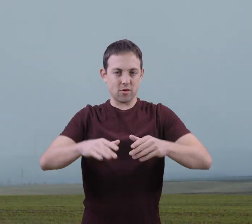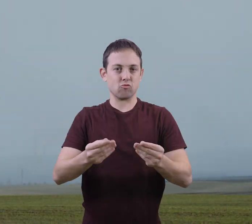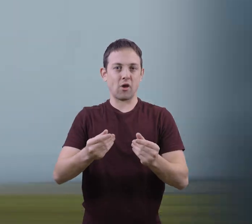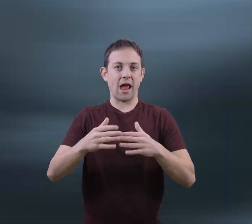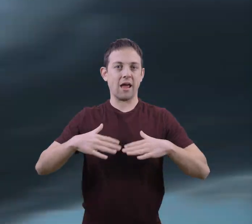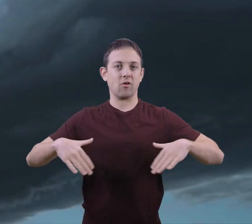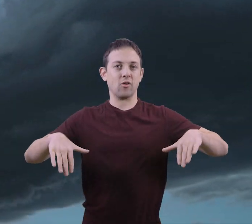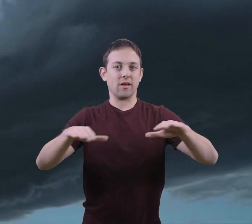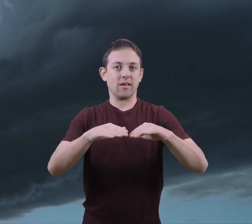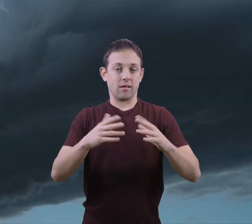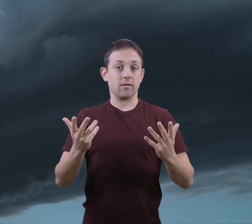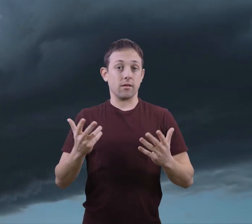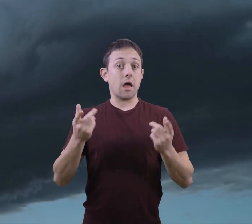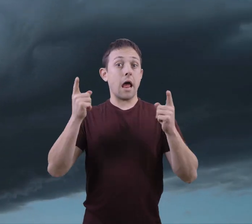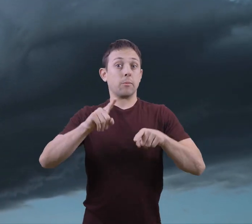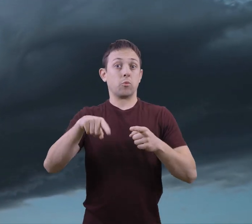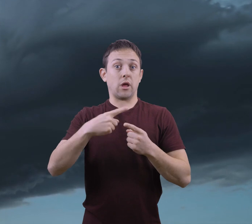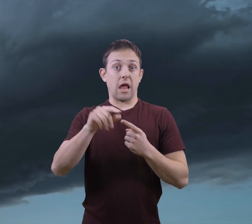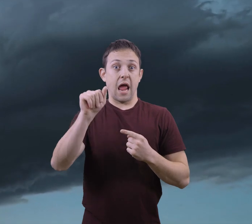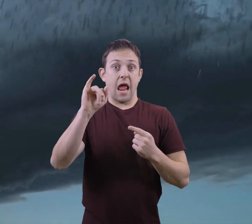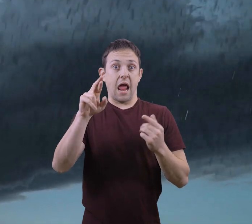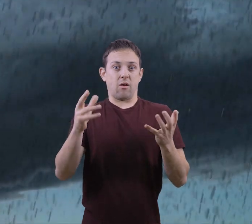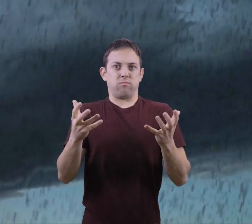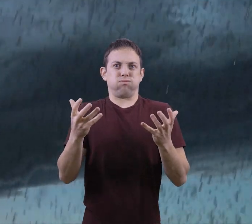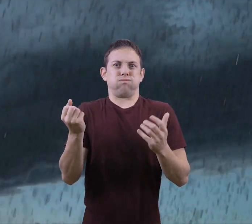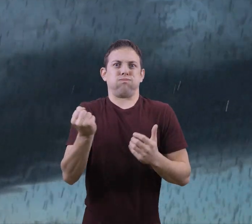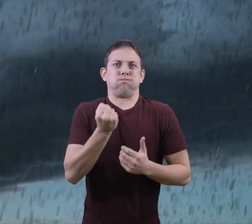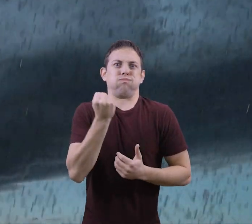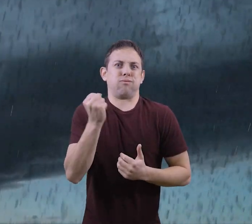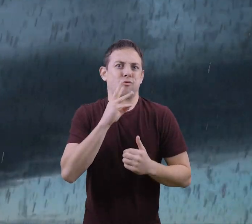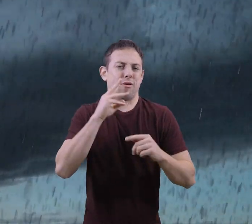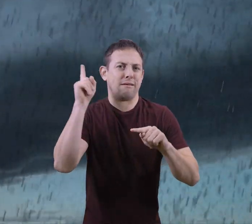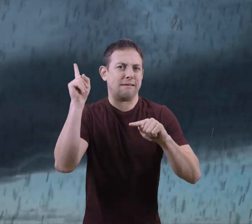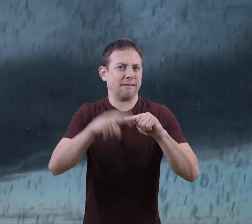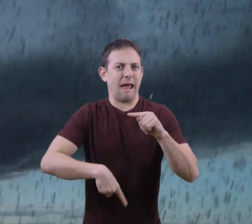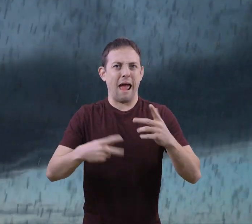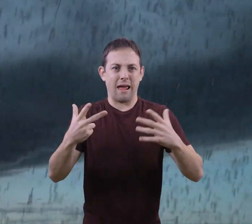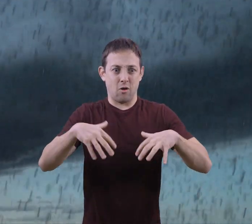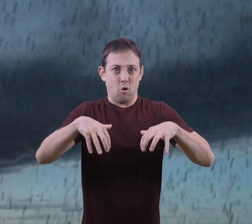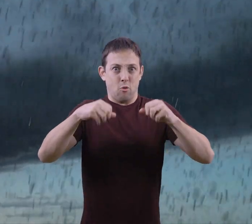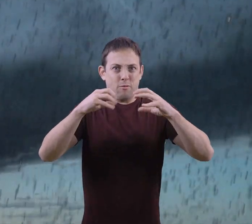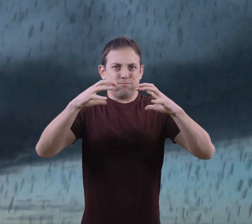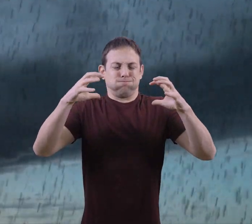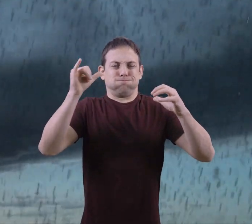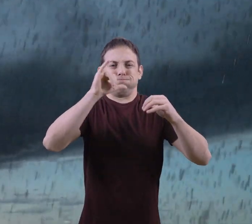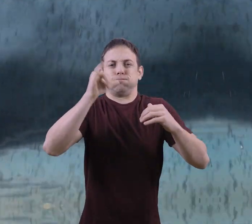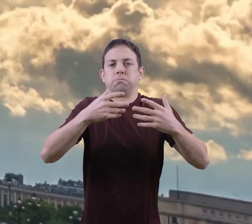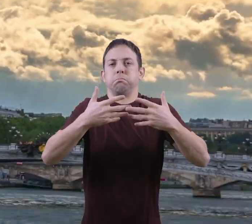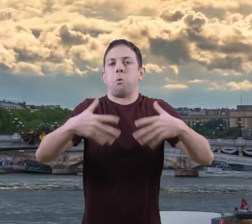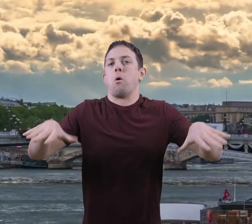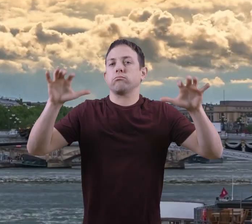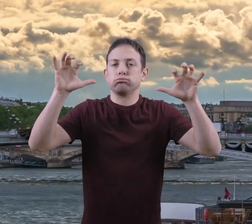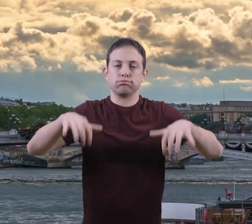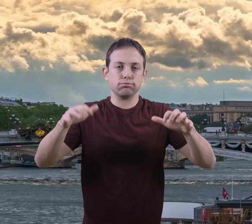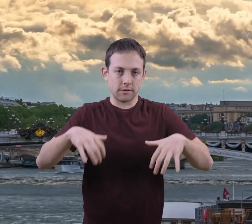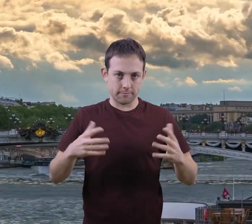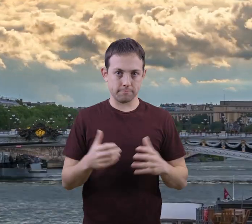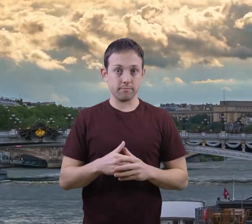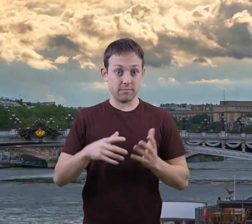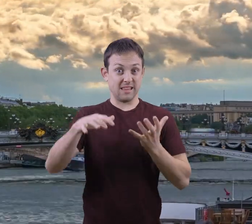And it happens when the air can no longer hold the water that has been evaporated. As we mentioned before, when